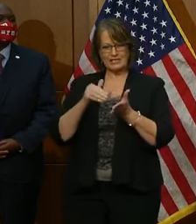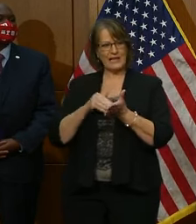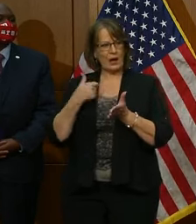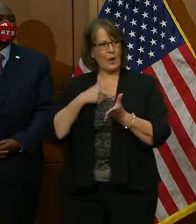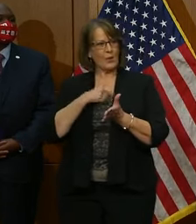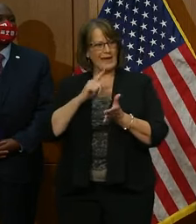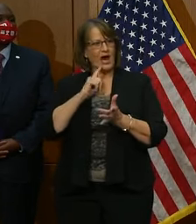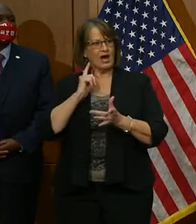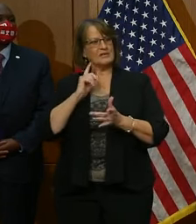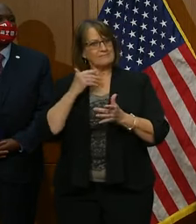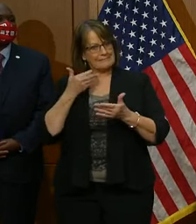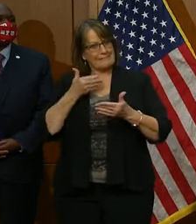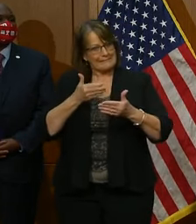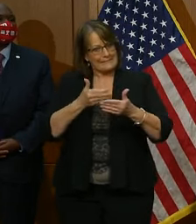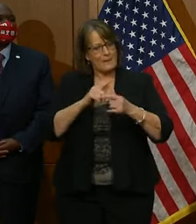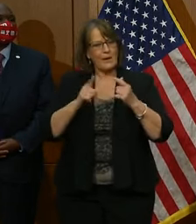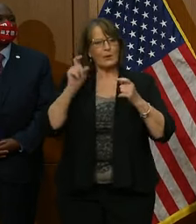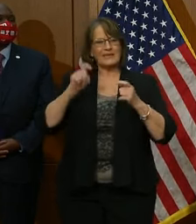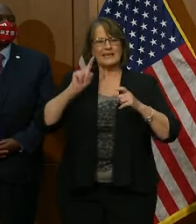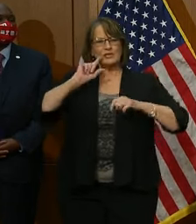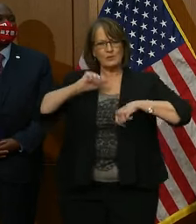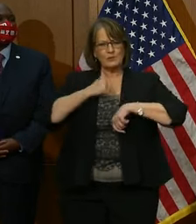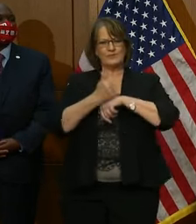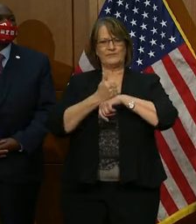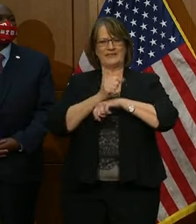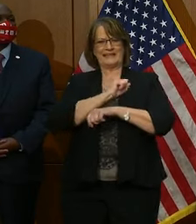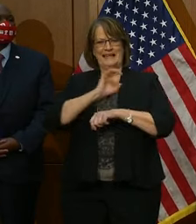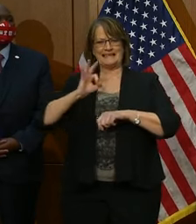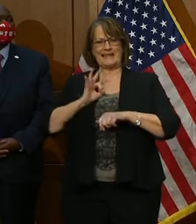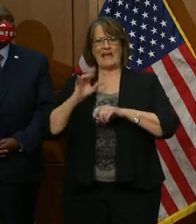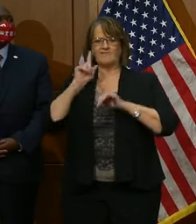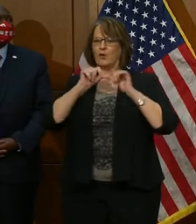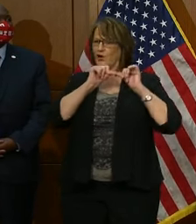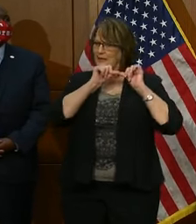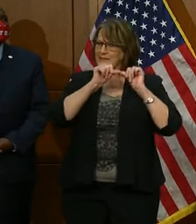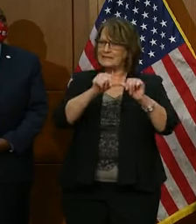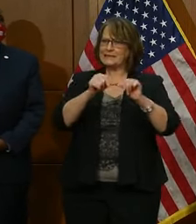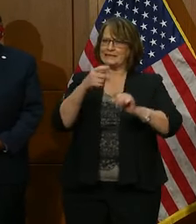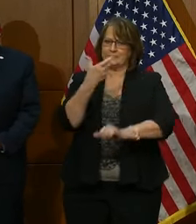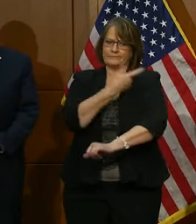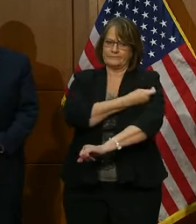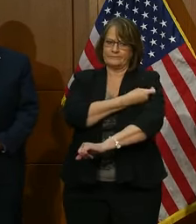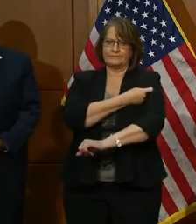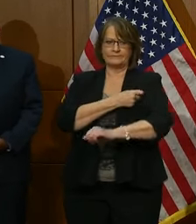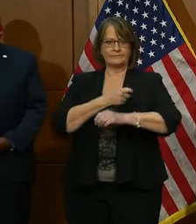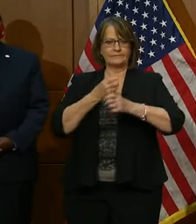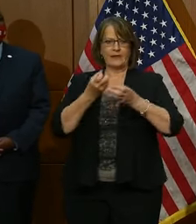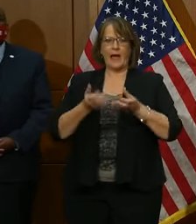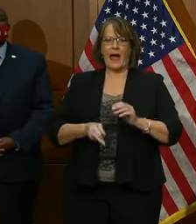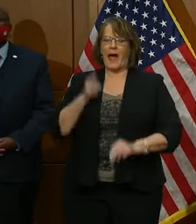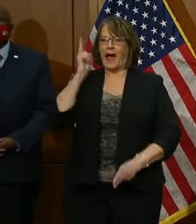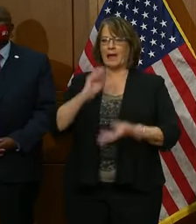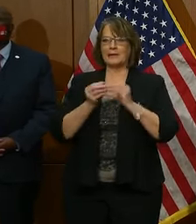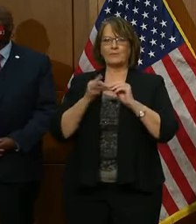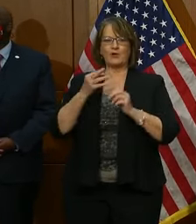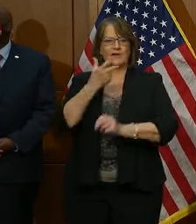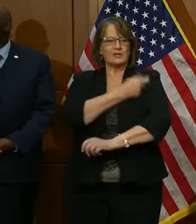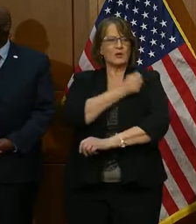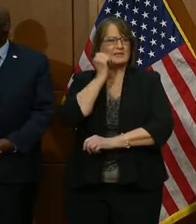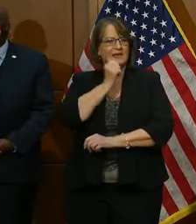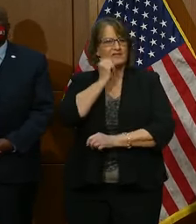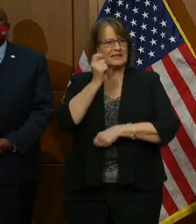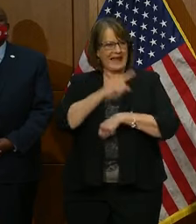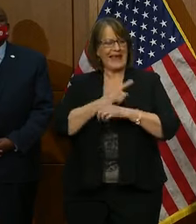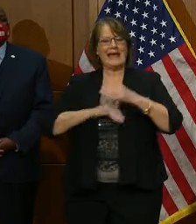but we need to get to the staffing model that allows that consistent delivery of doses day in, day out, and gets us to